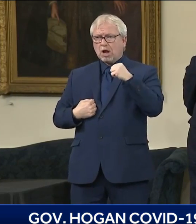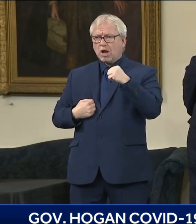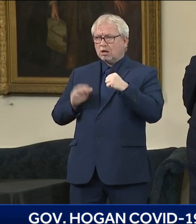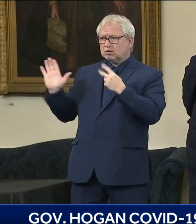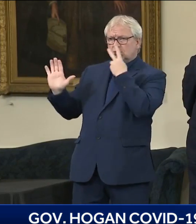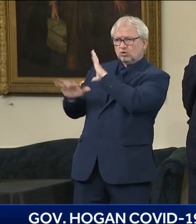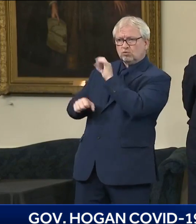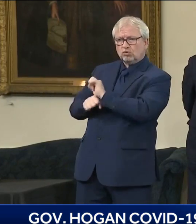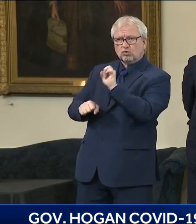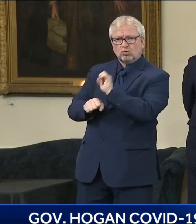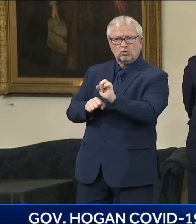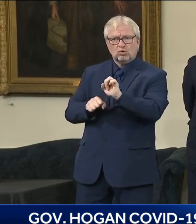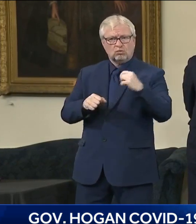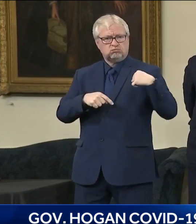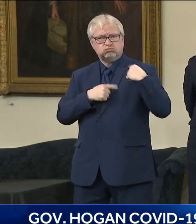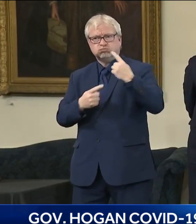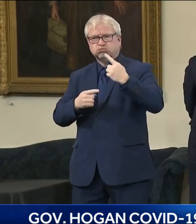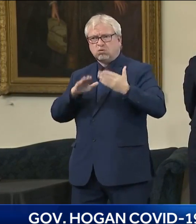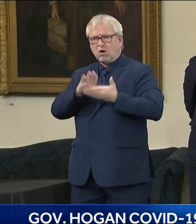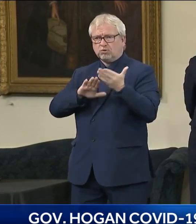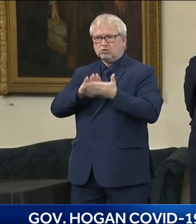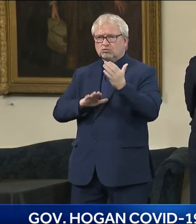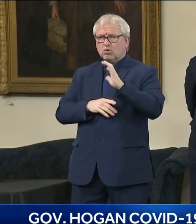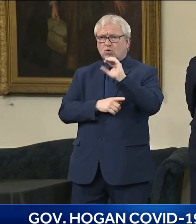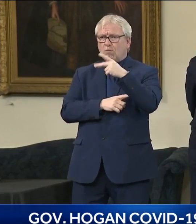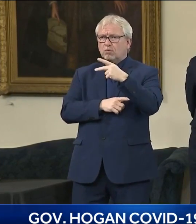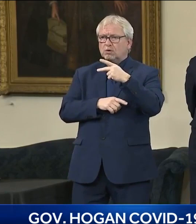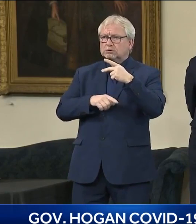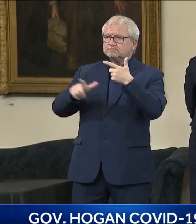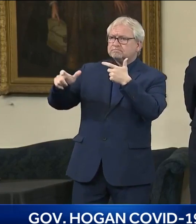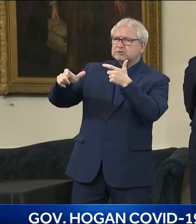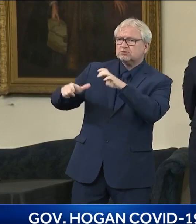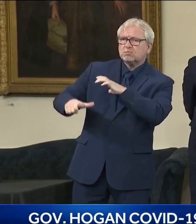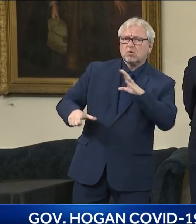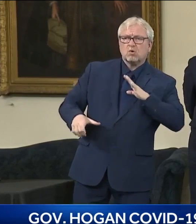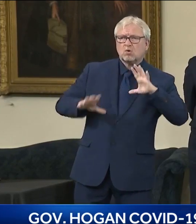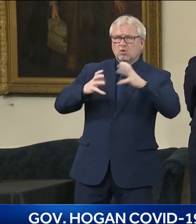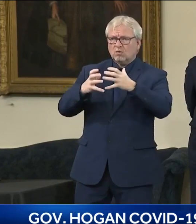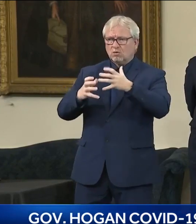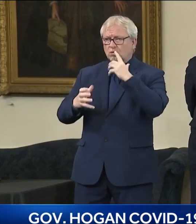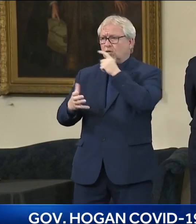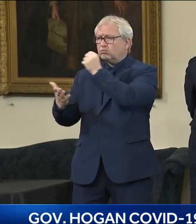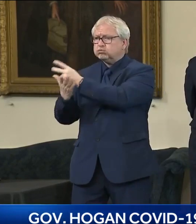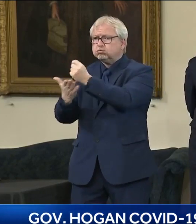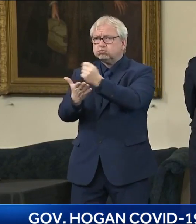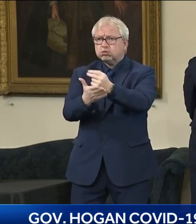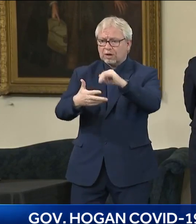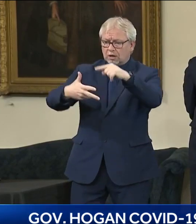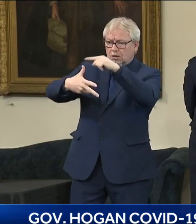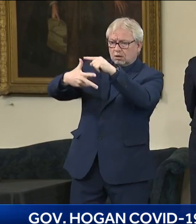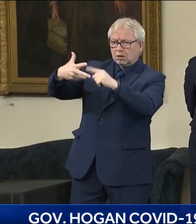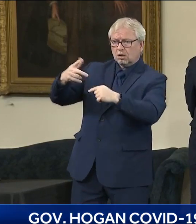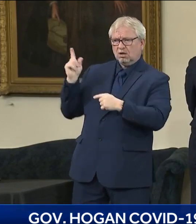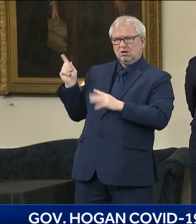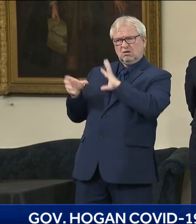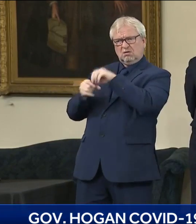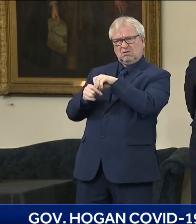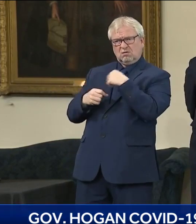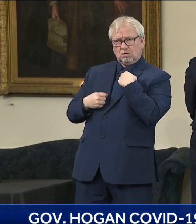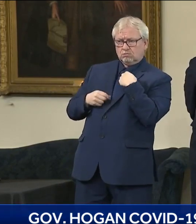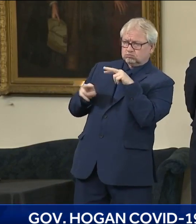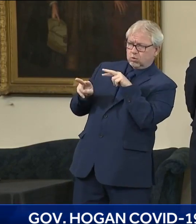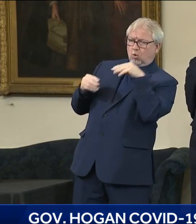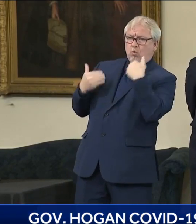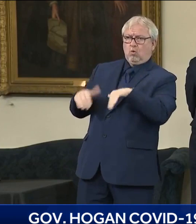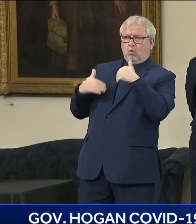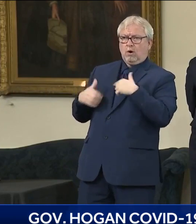incredible accomplishments that are enabling us to save lives right now. Under the CDC guidance is what we followed throughout the entire pandemic and the